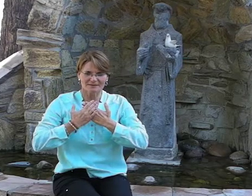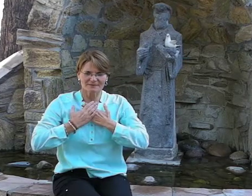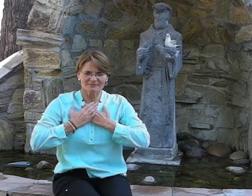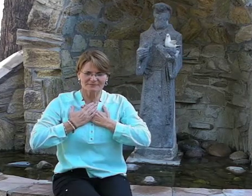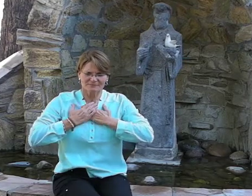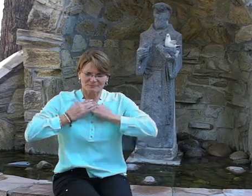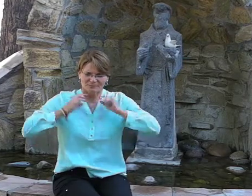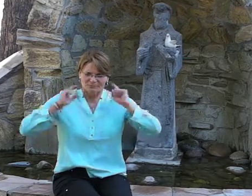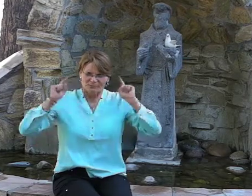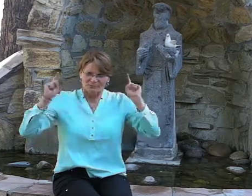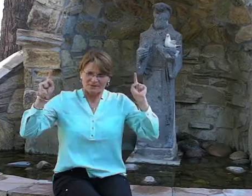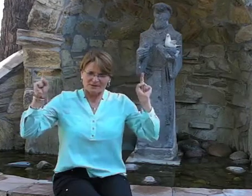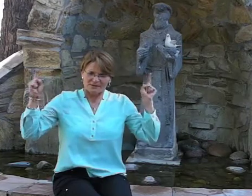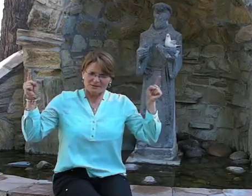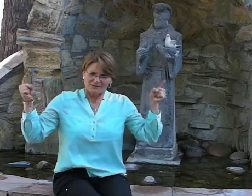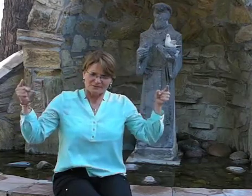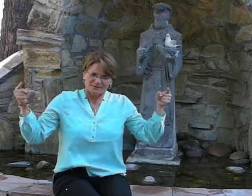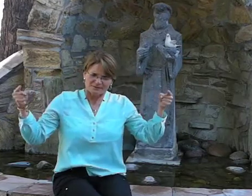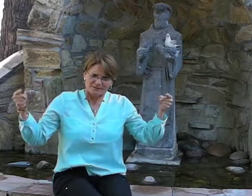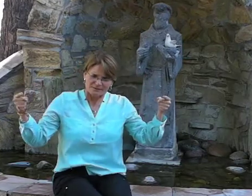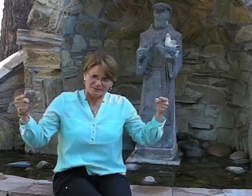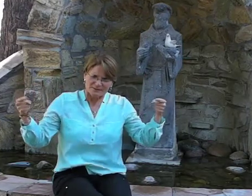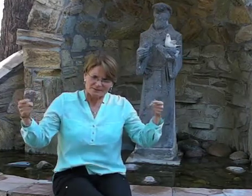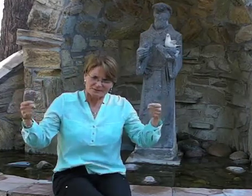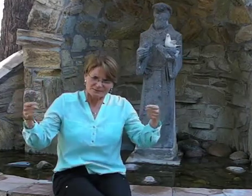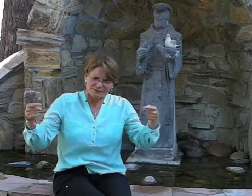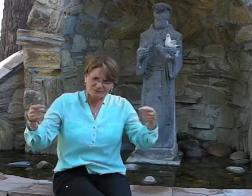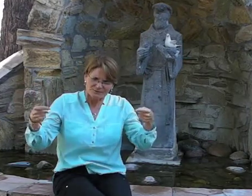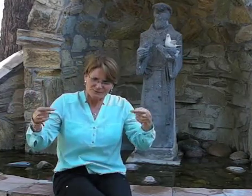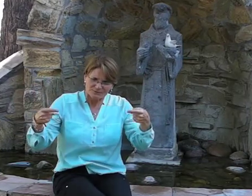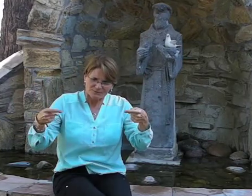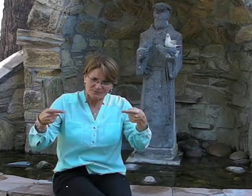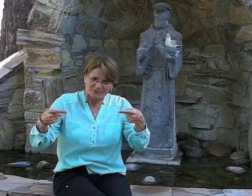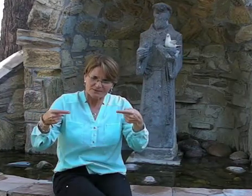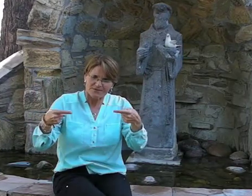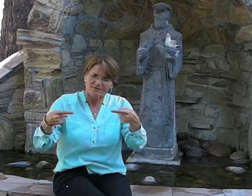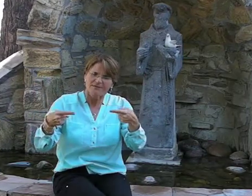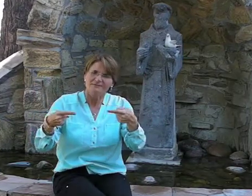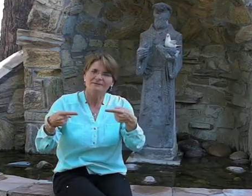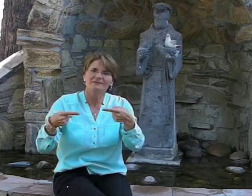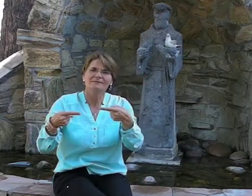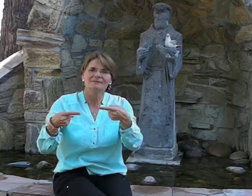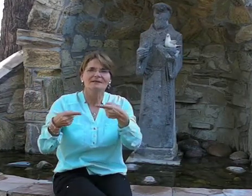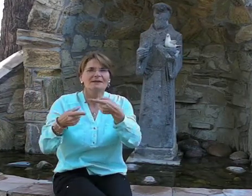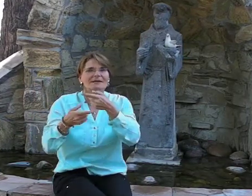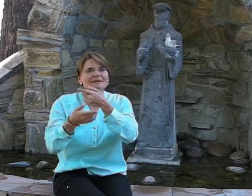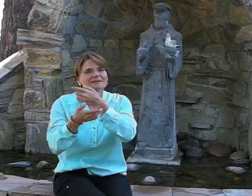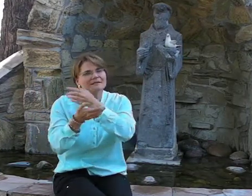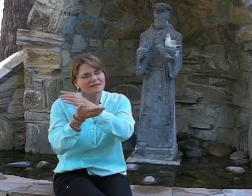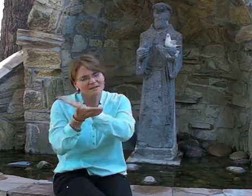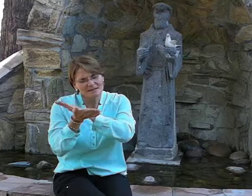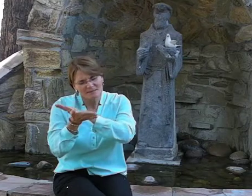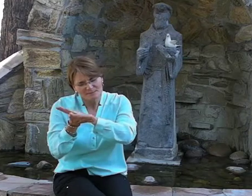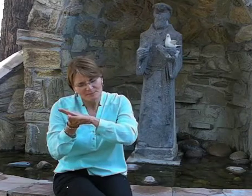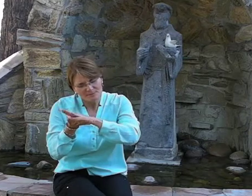Where there is injury, let me